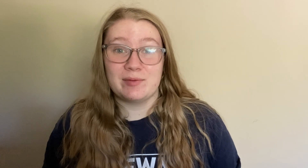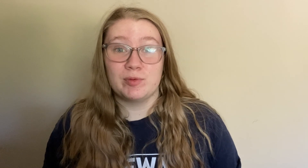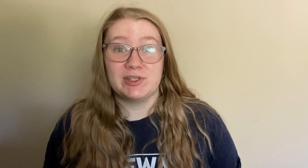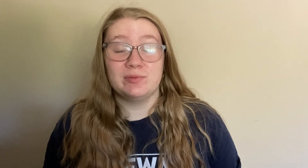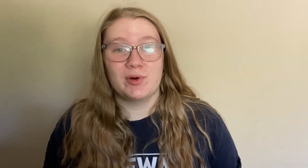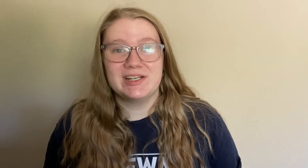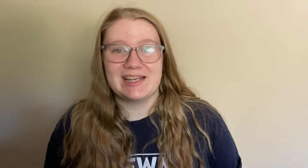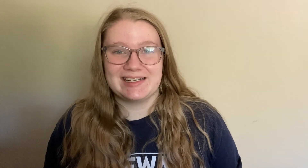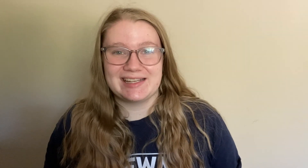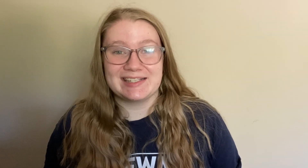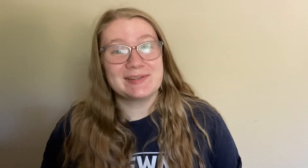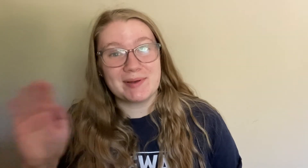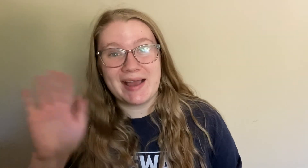when we do more science signs. Bye-bye.